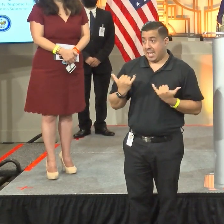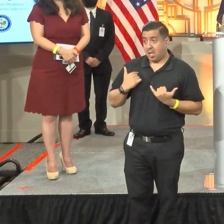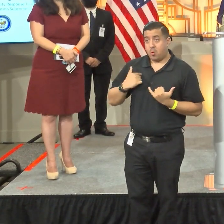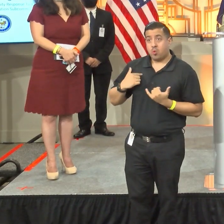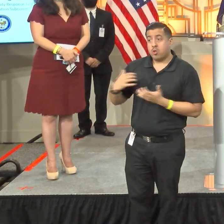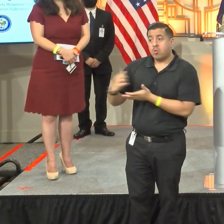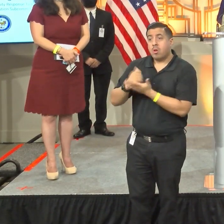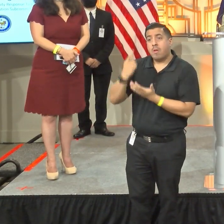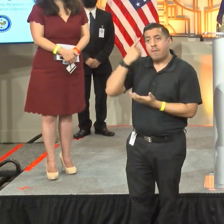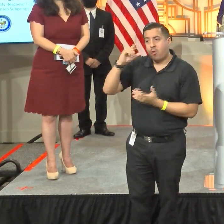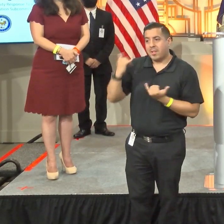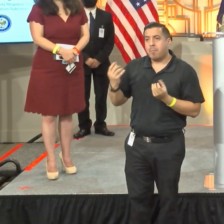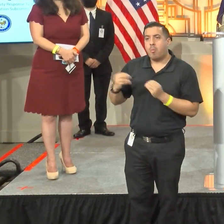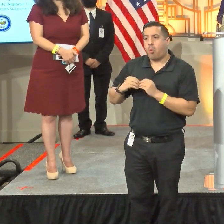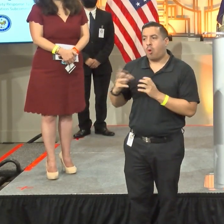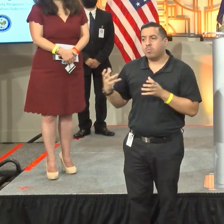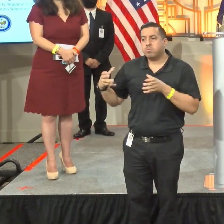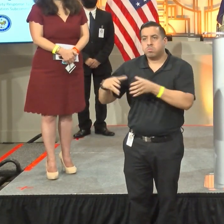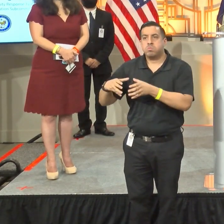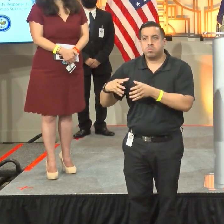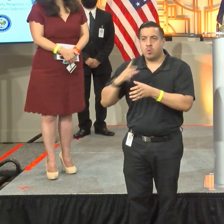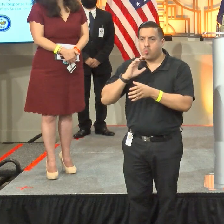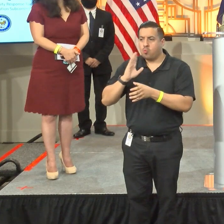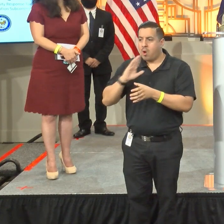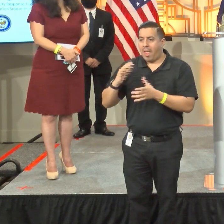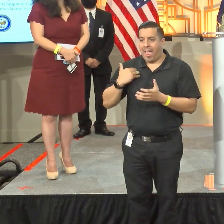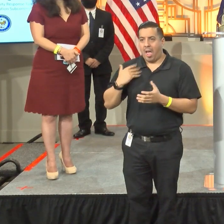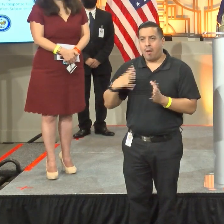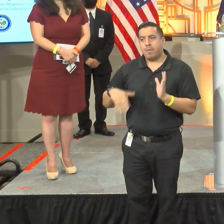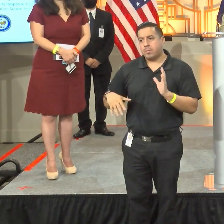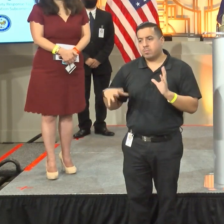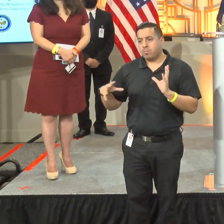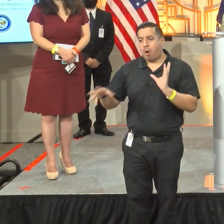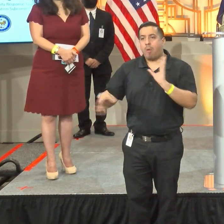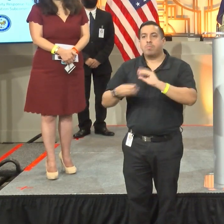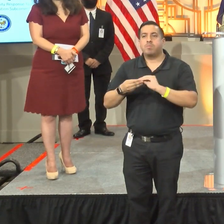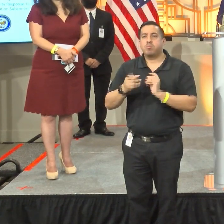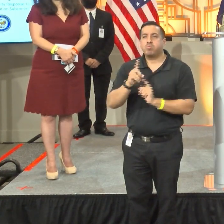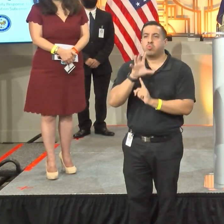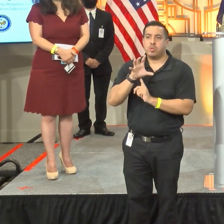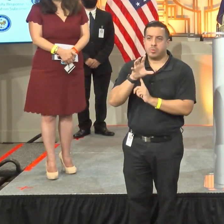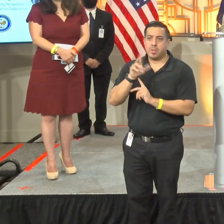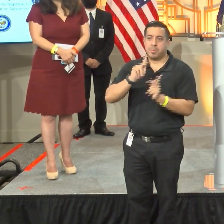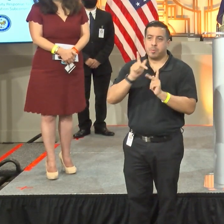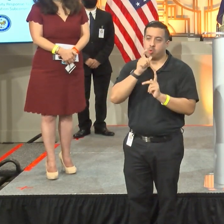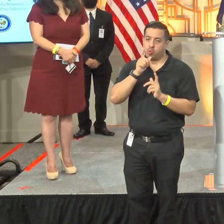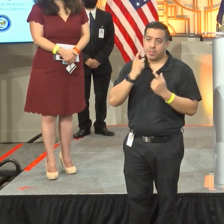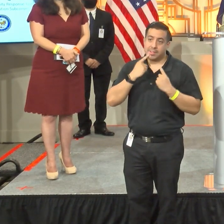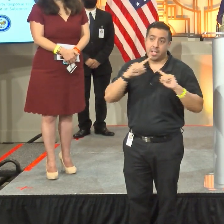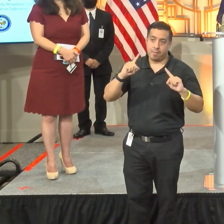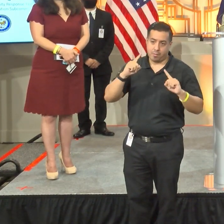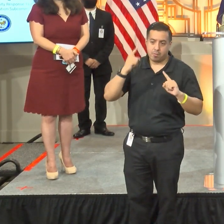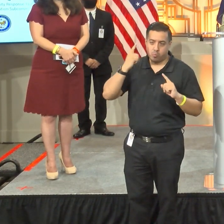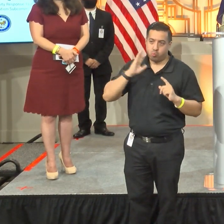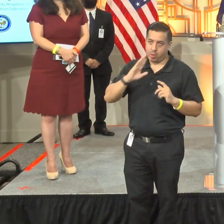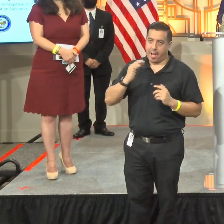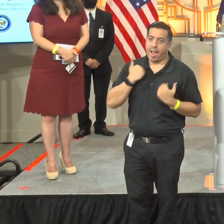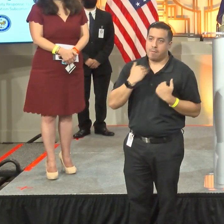additional additional cohorts. So we will have 100 persons successfully completing this program by year's end.